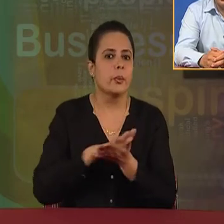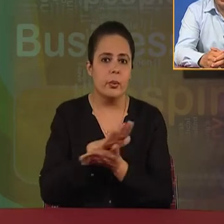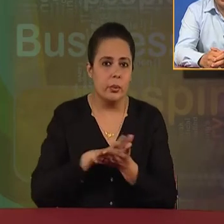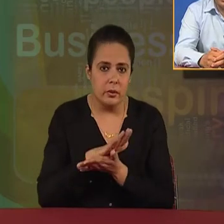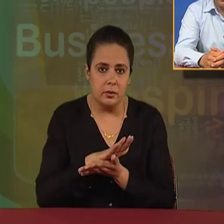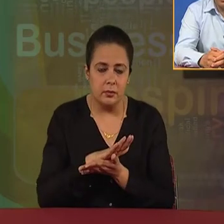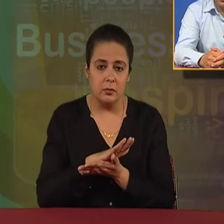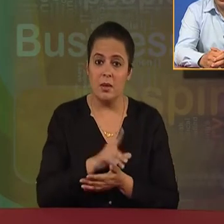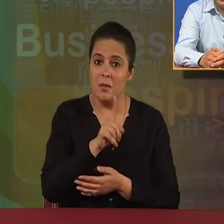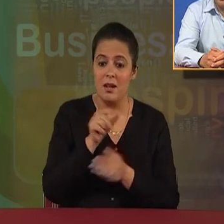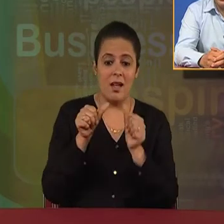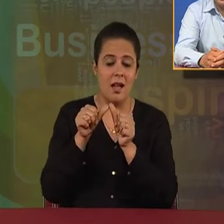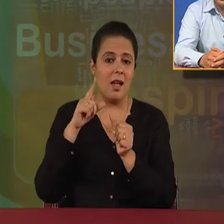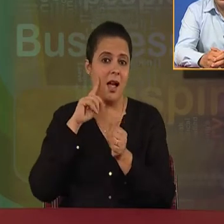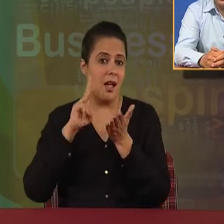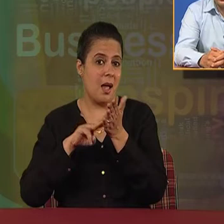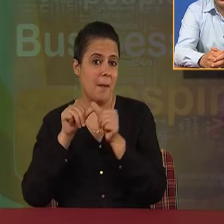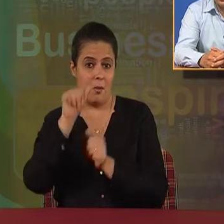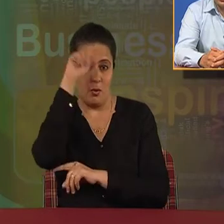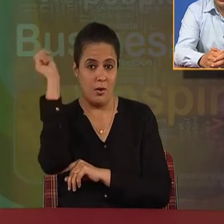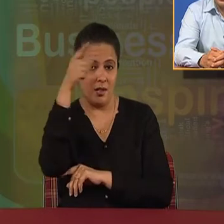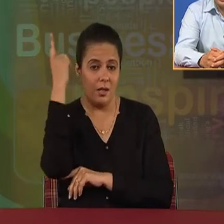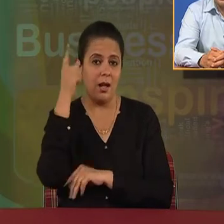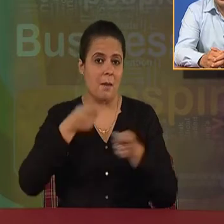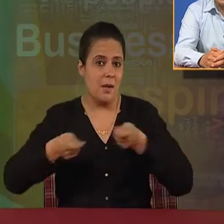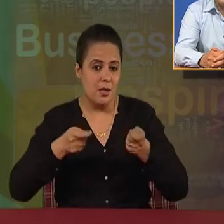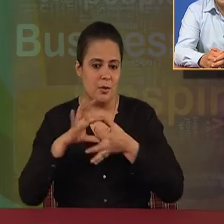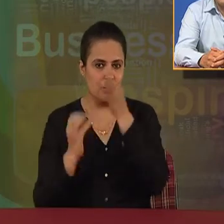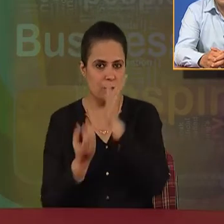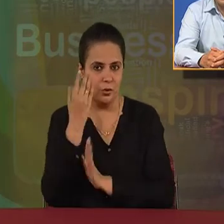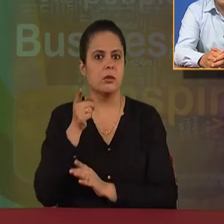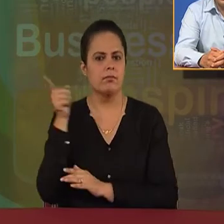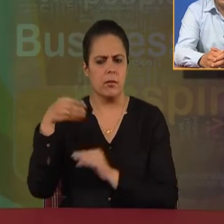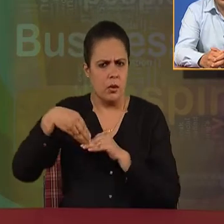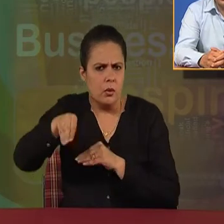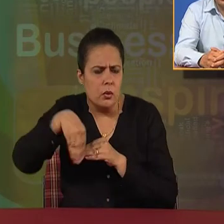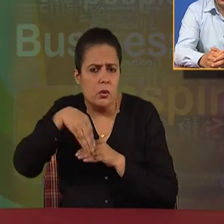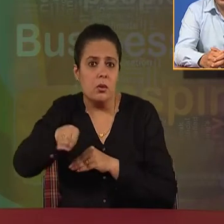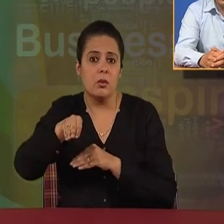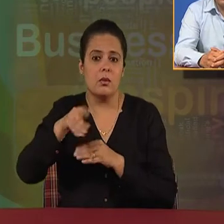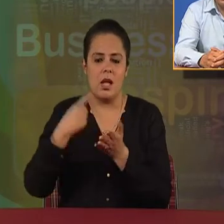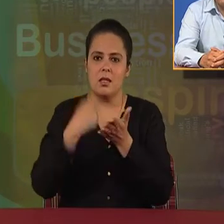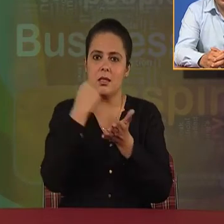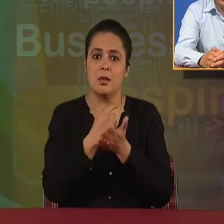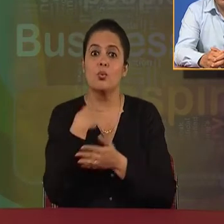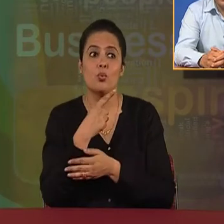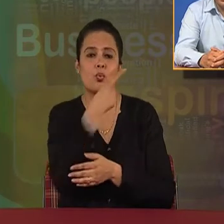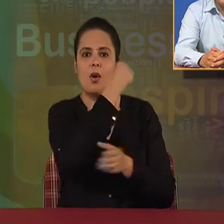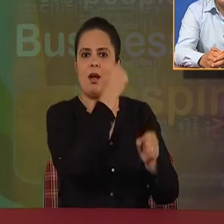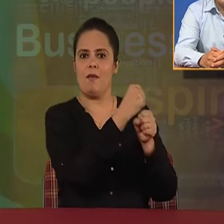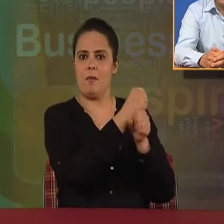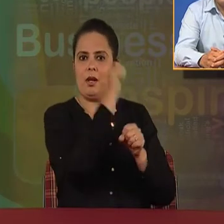But IIMA, Old India Management Association, yes, it is going to be registered with the government of India.